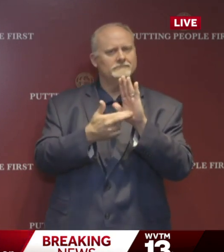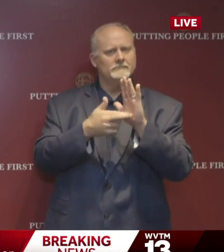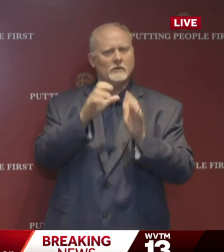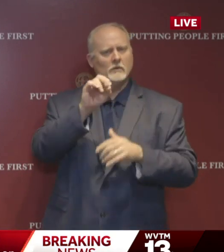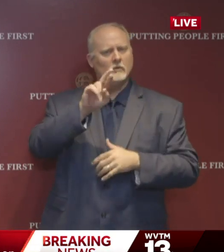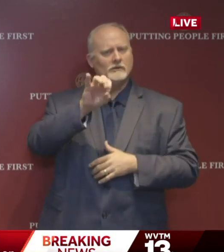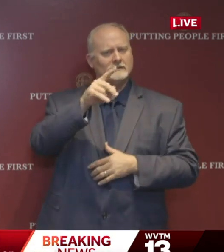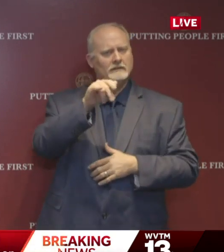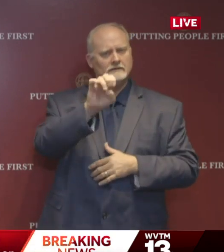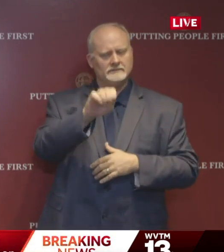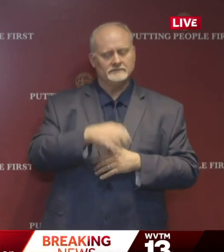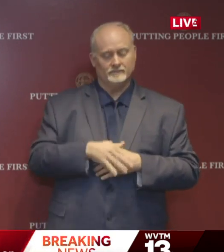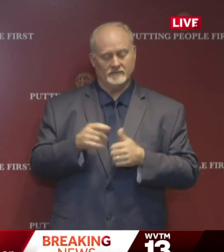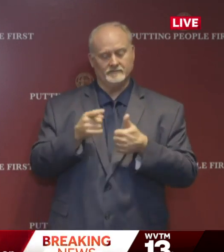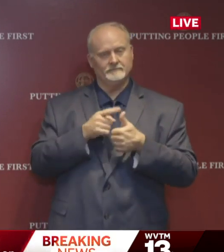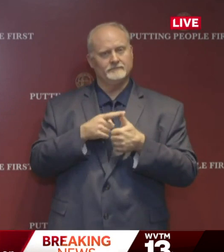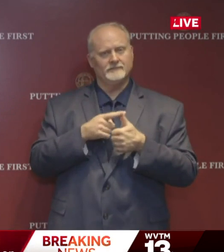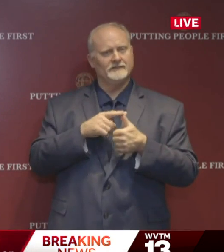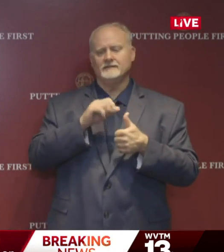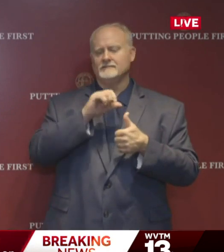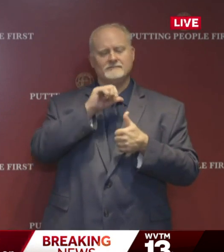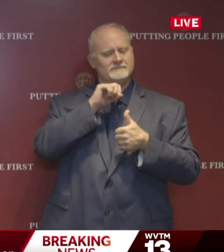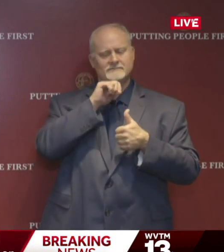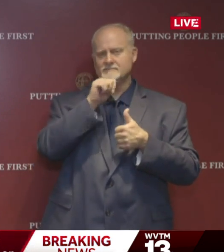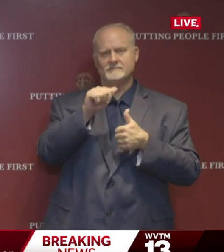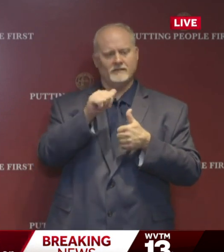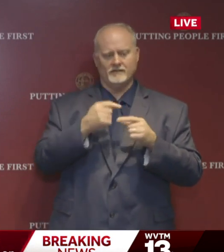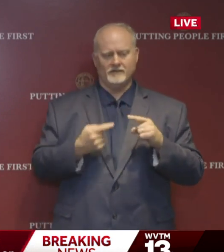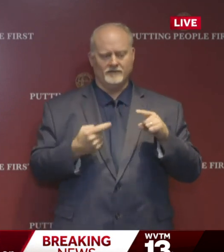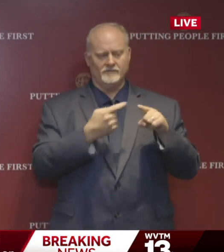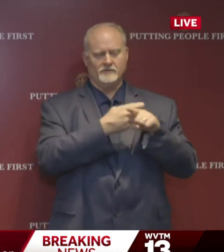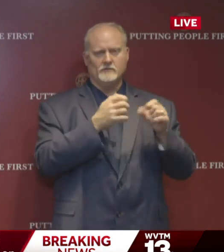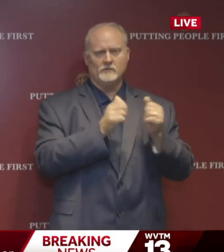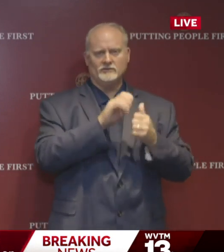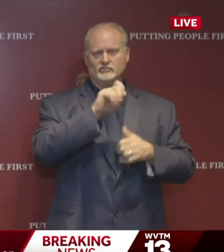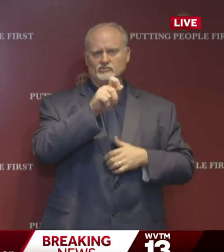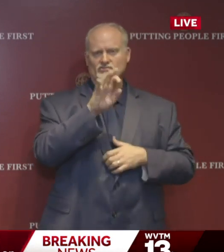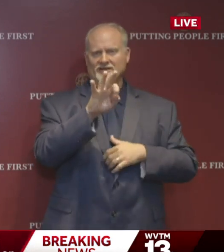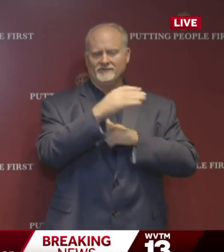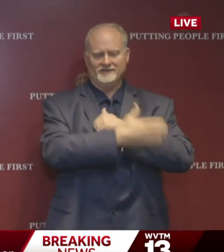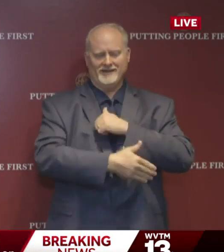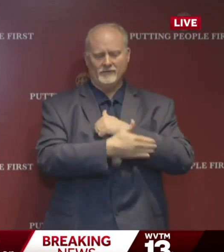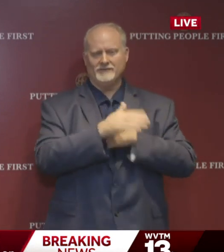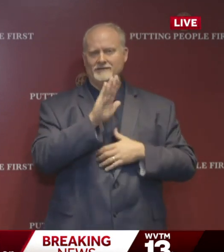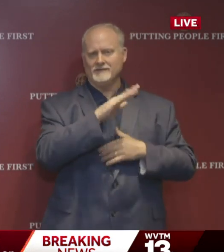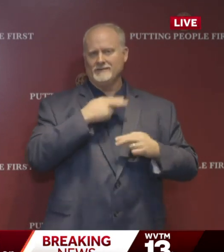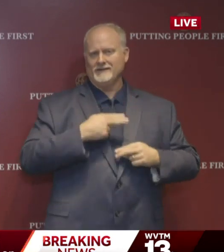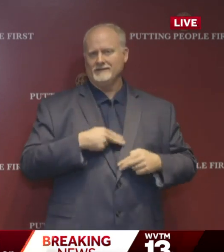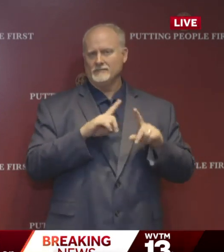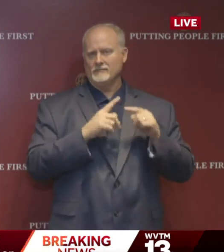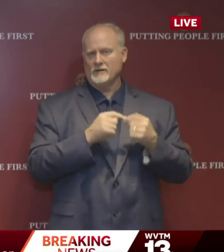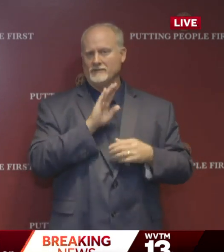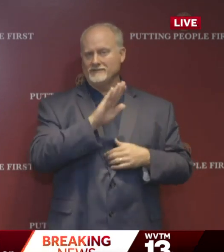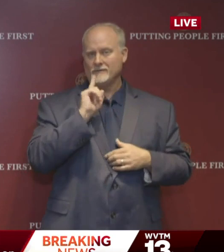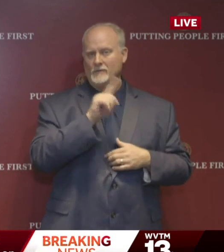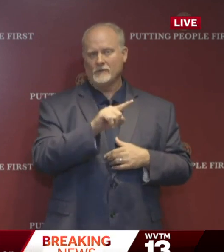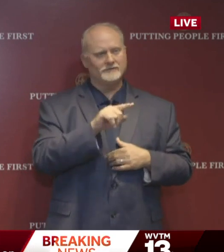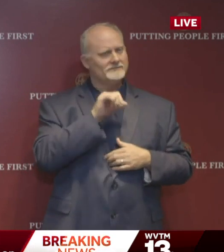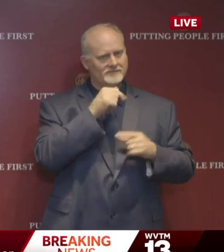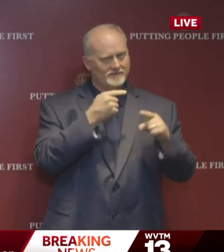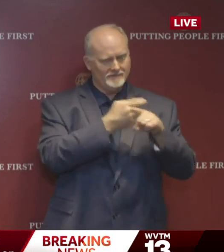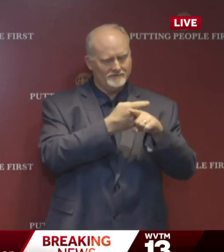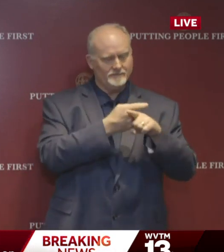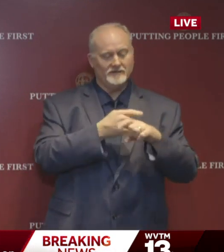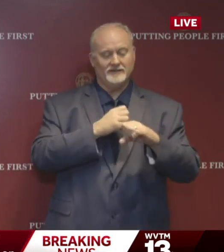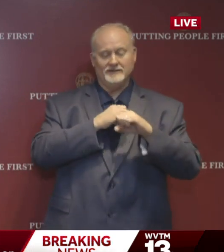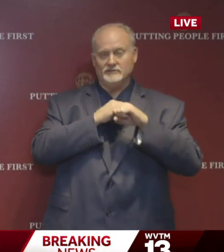this ordinance does not conflict with Jefferson County Health Department ordinance. Shelter-in-place does